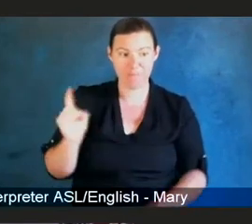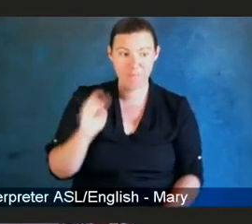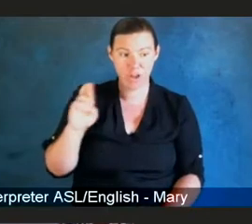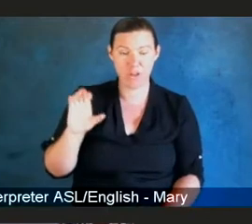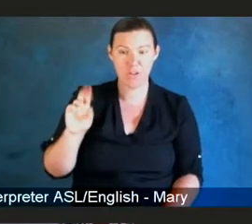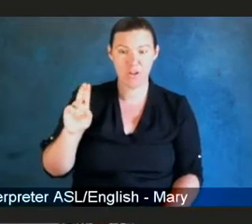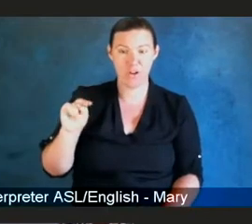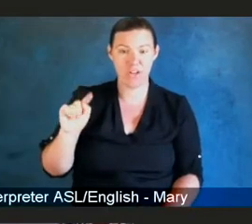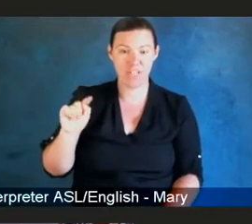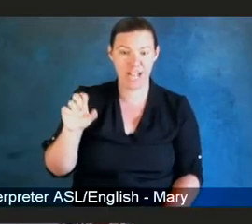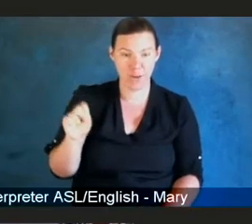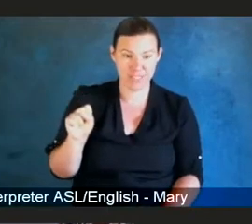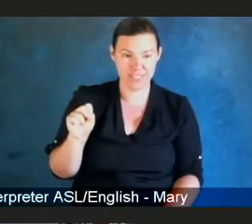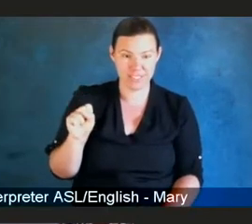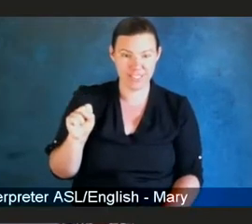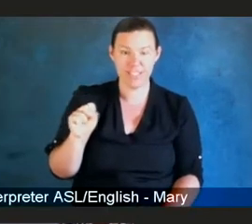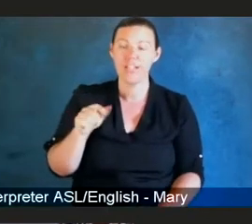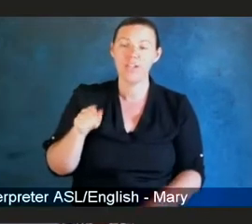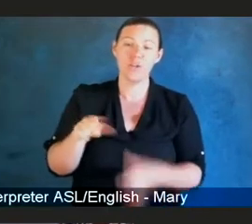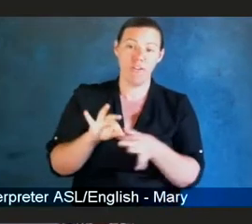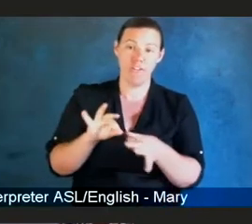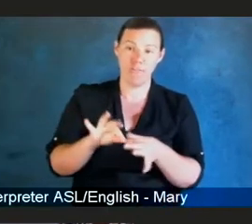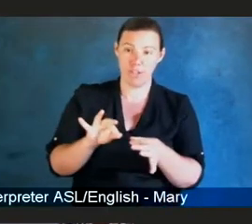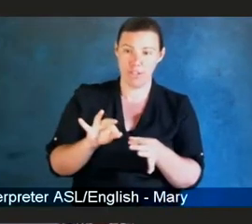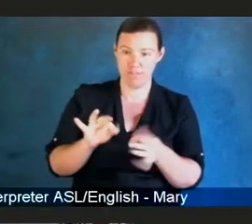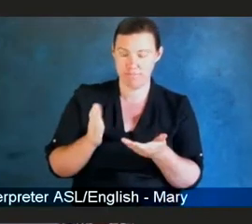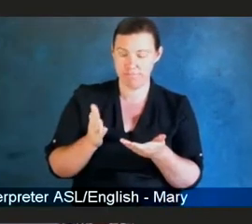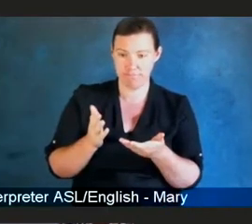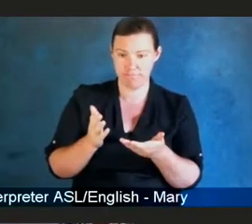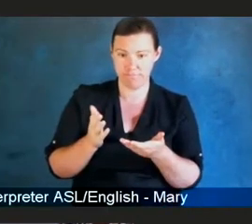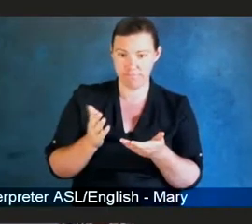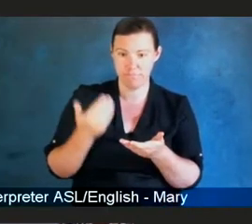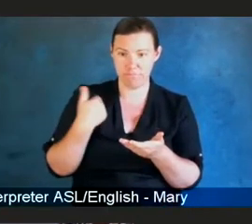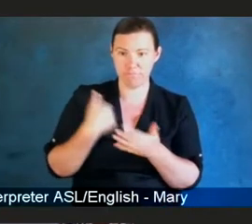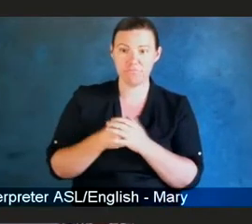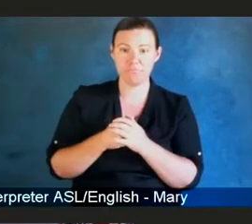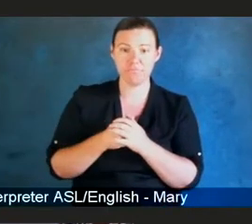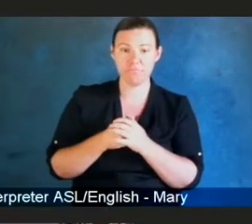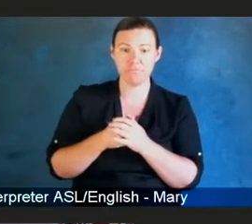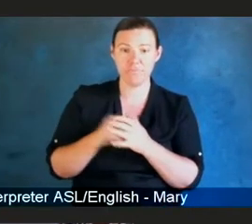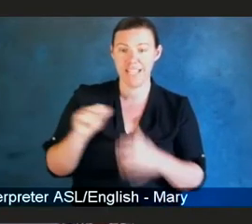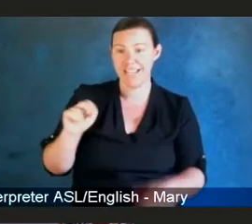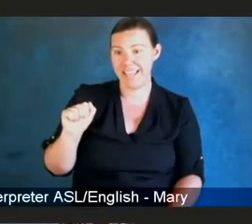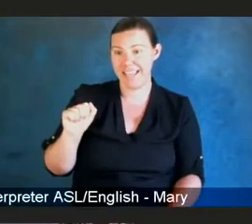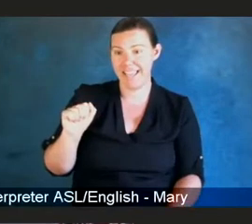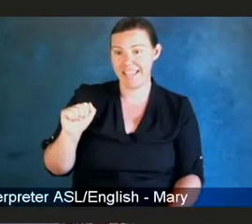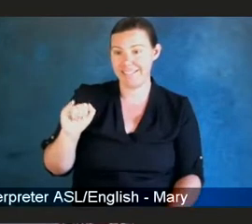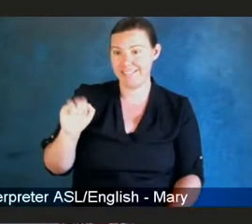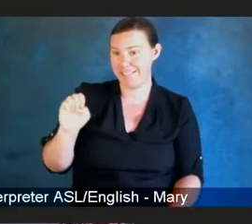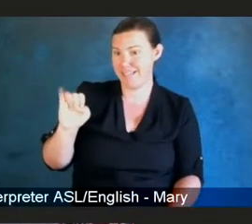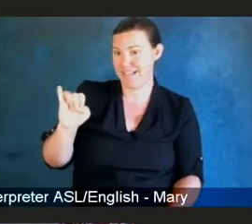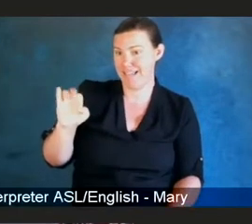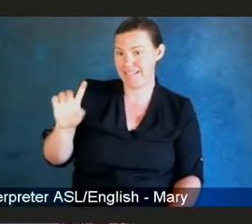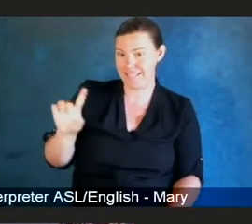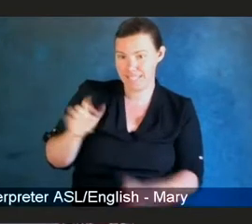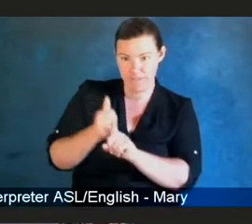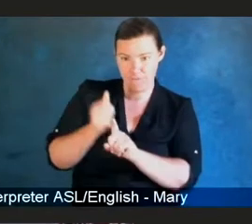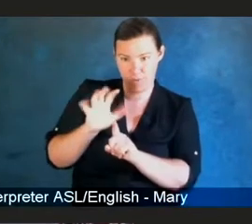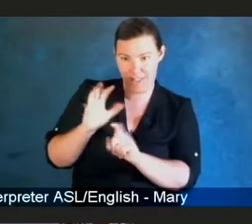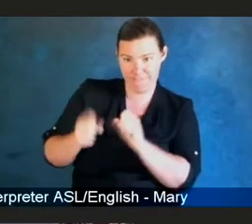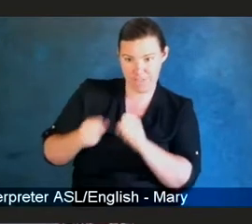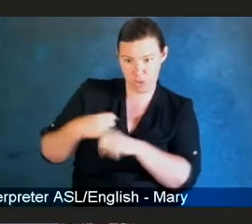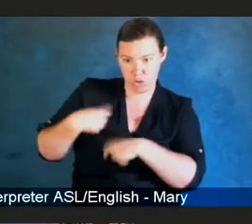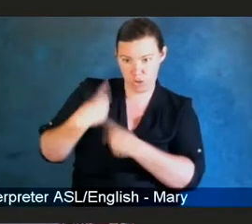contribution you've made to HIV were the five years at NIAID when you set up and ran the Clinical Research Management Branch.